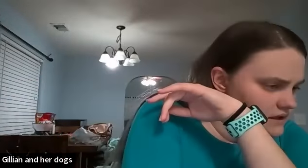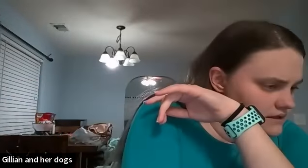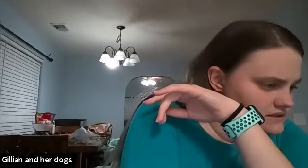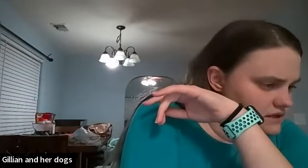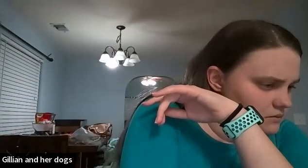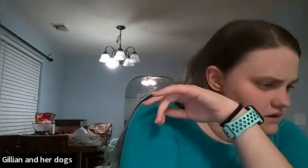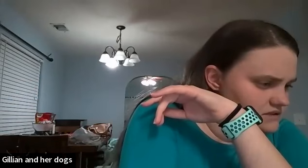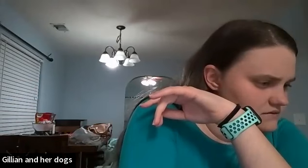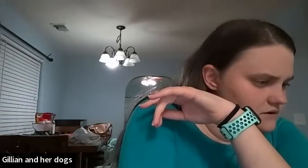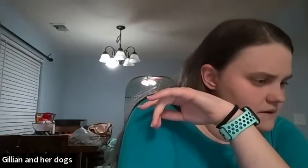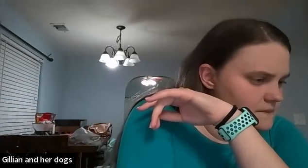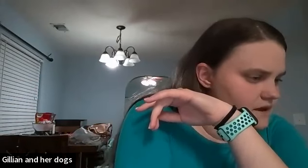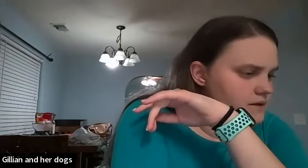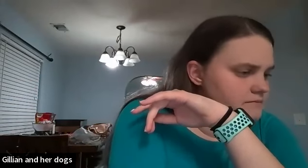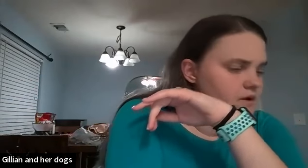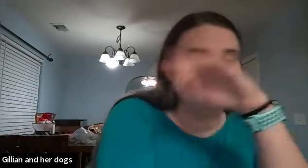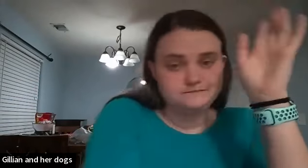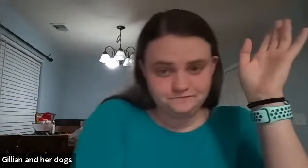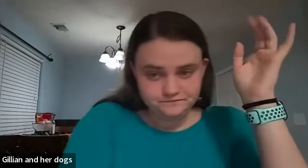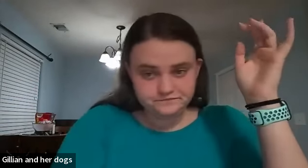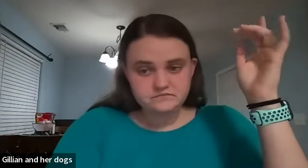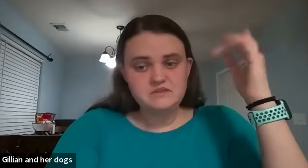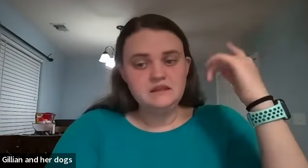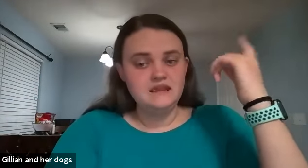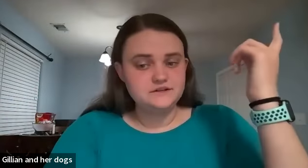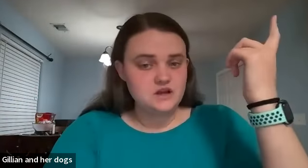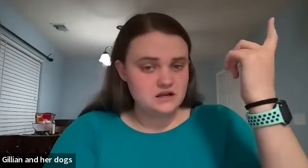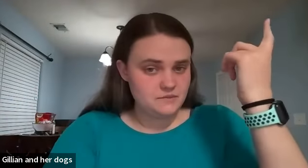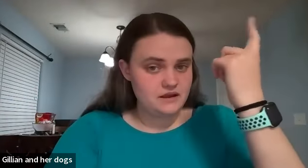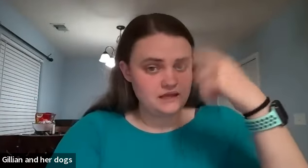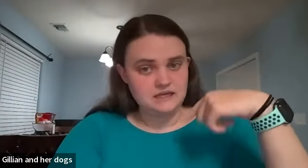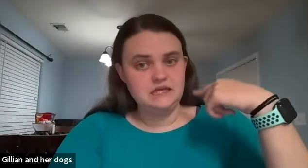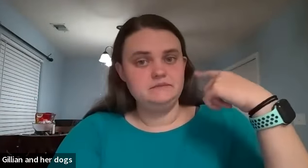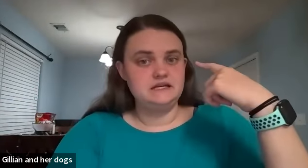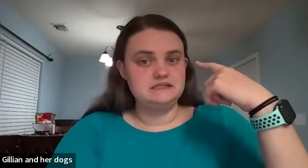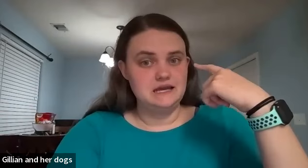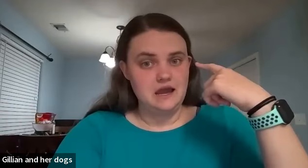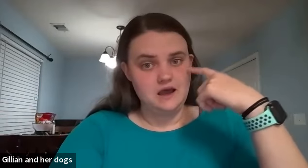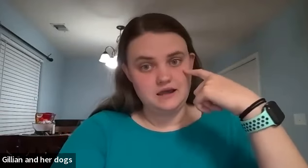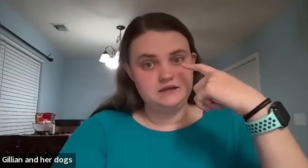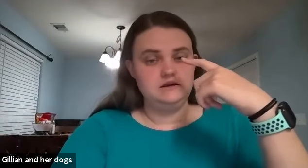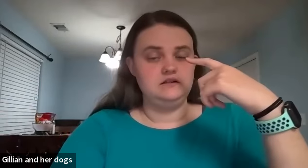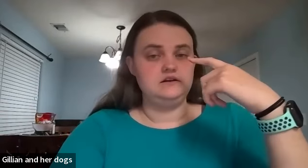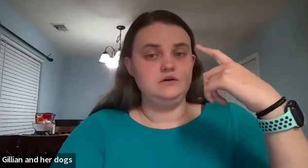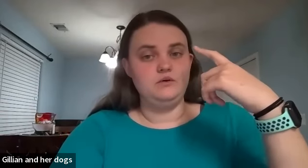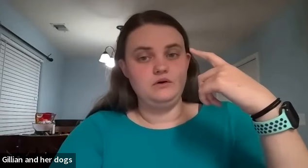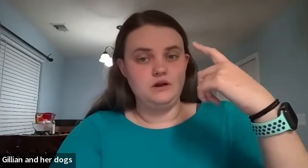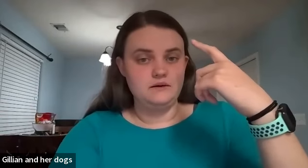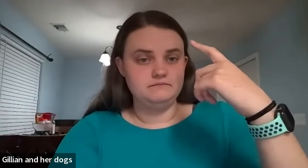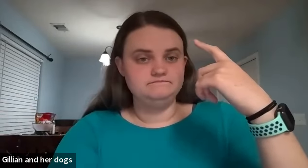let's see why else i forget um oh if you're talking about anybody's like eye color or um